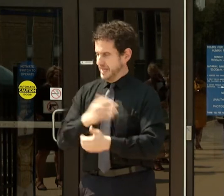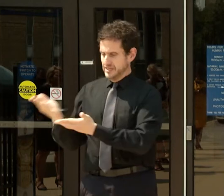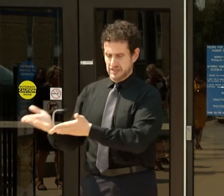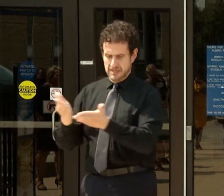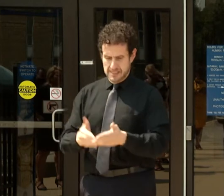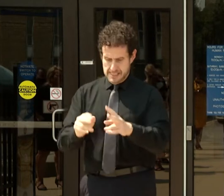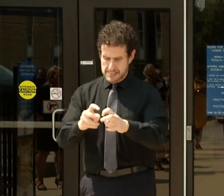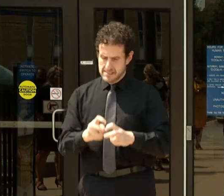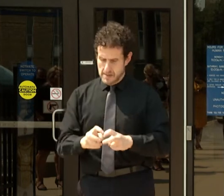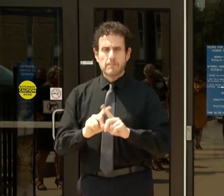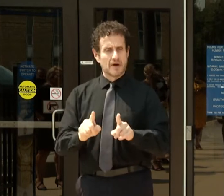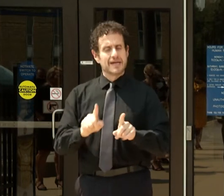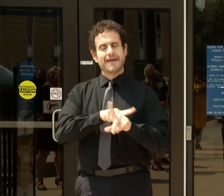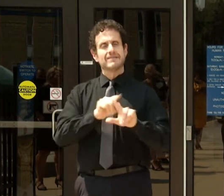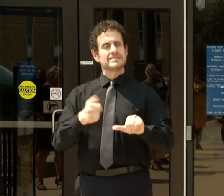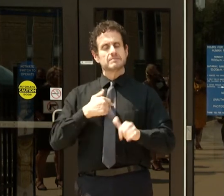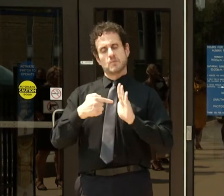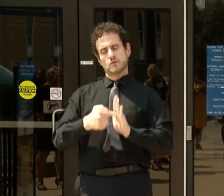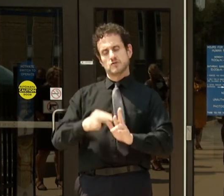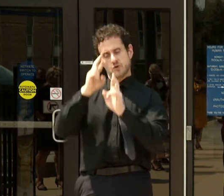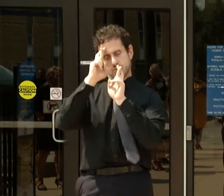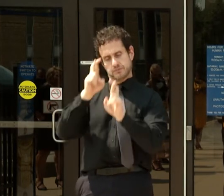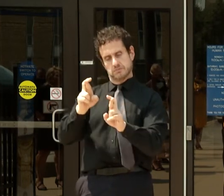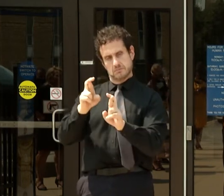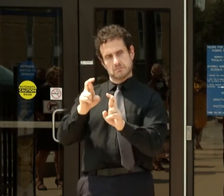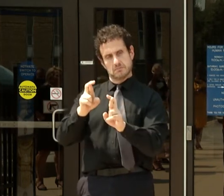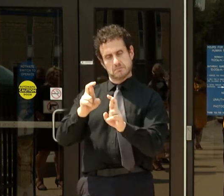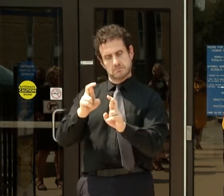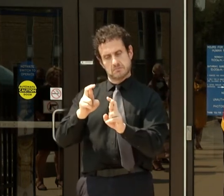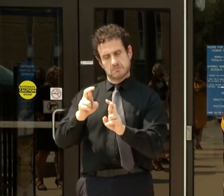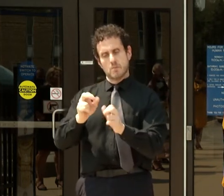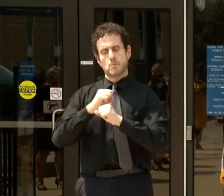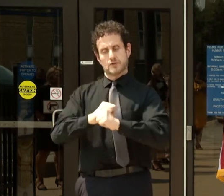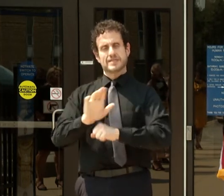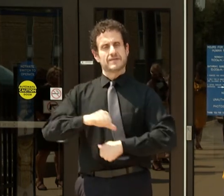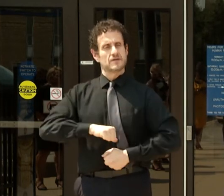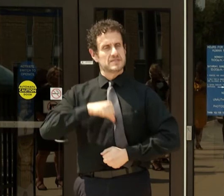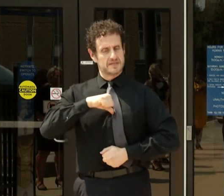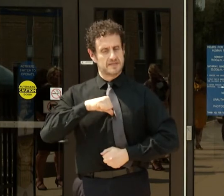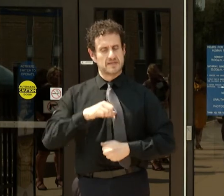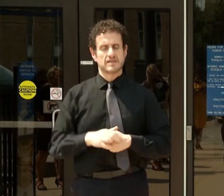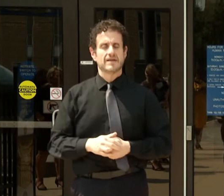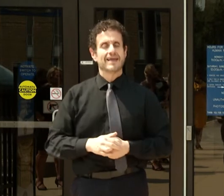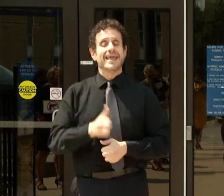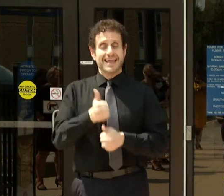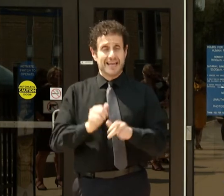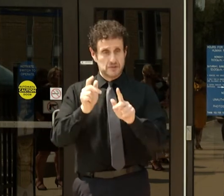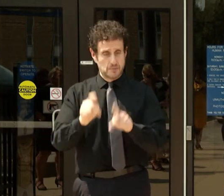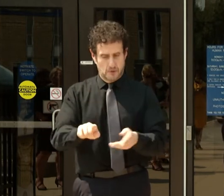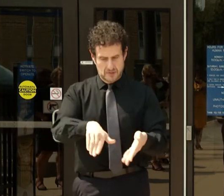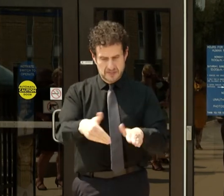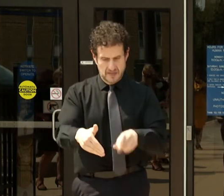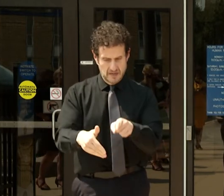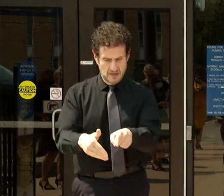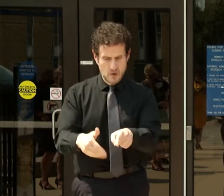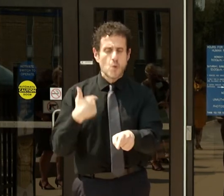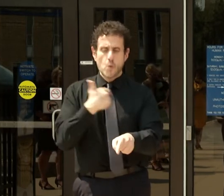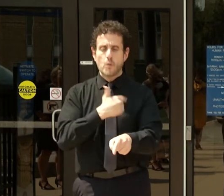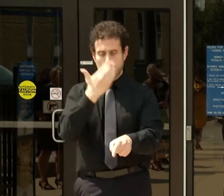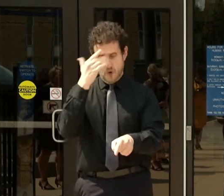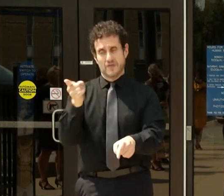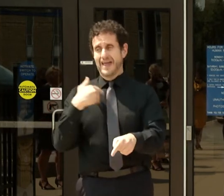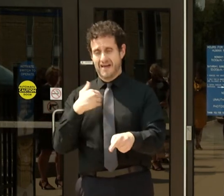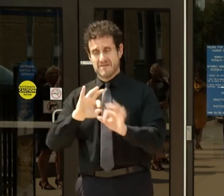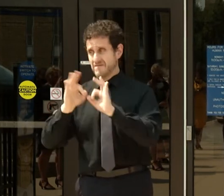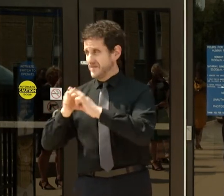with with dignity and respect. Each individual is part of someone's family and we treat them like